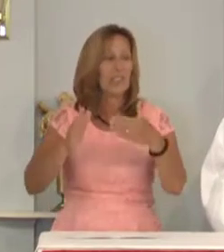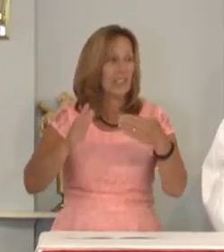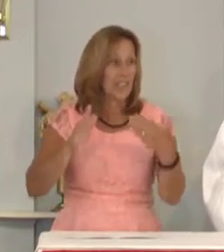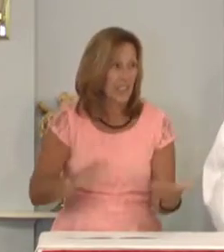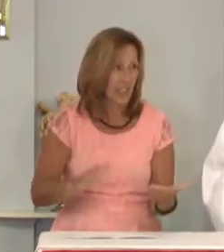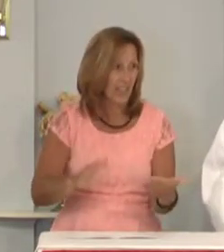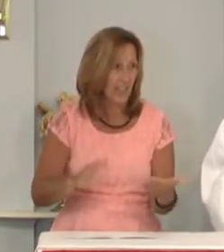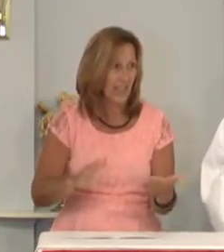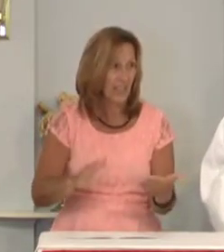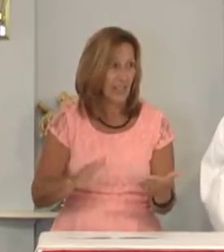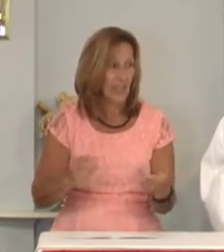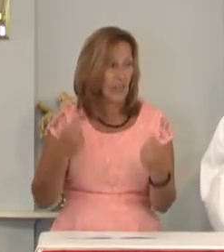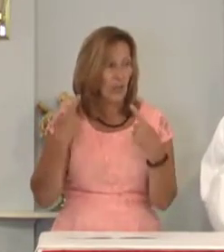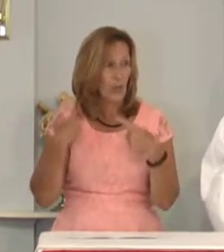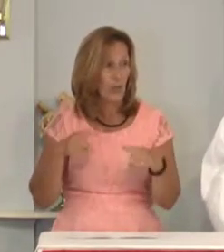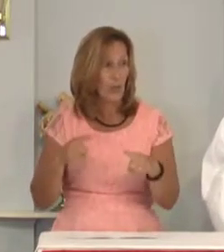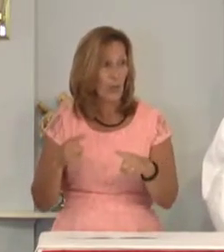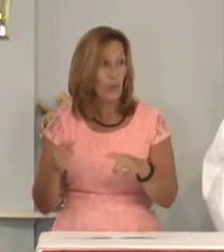that he fomented.